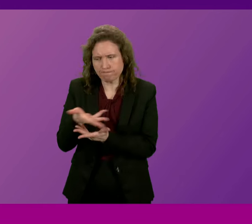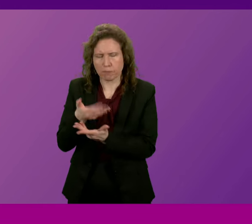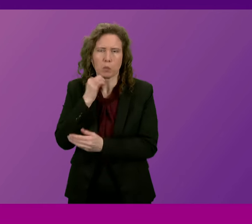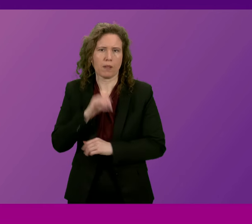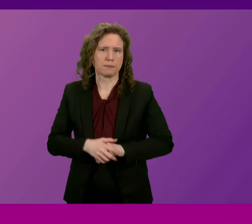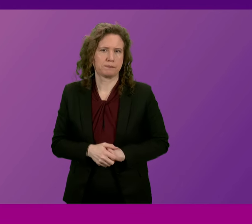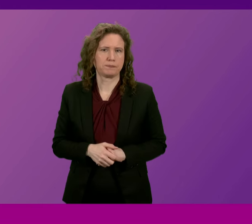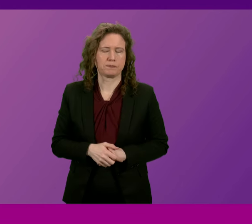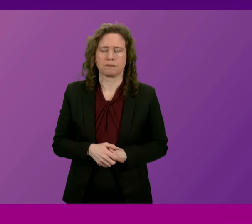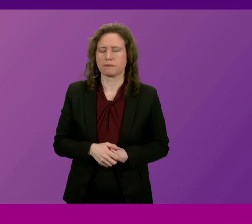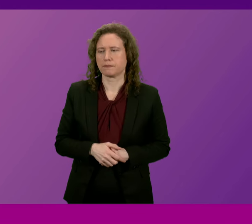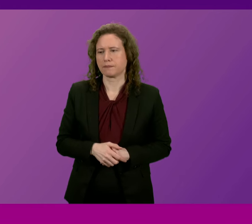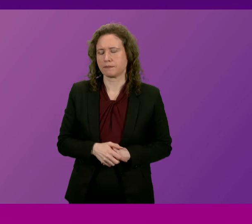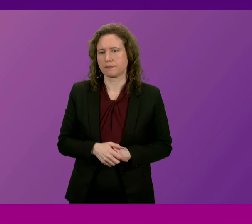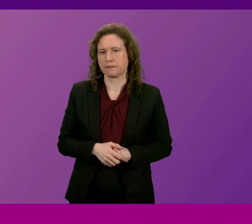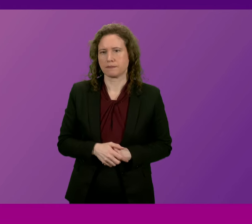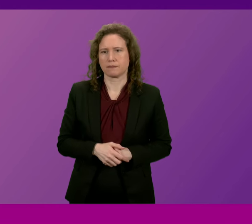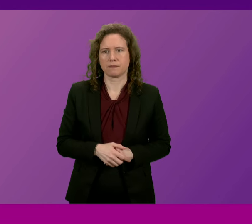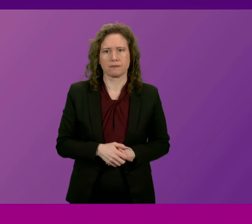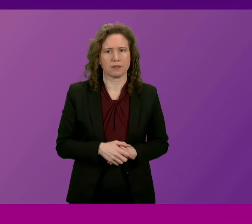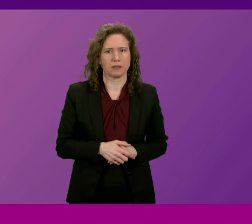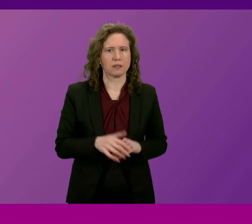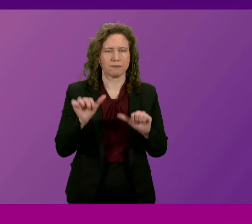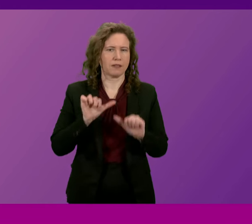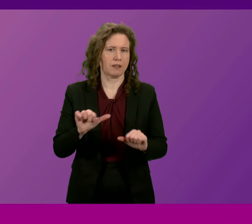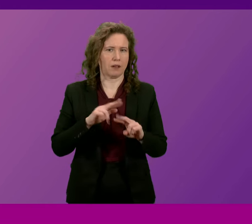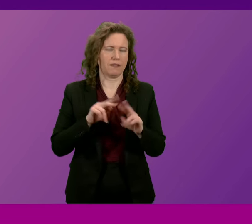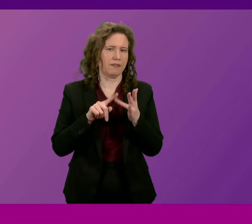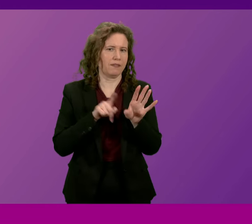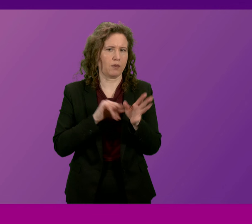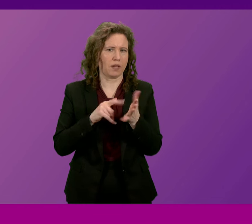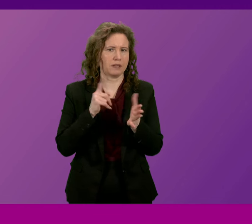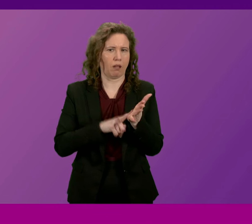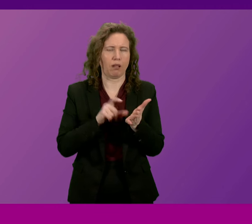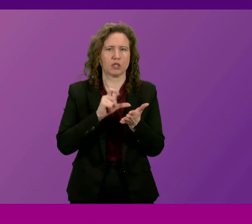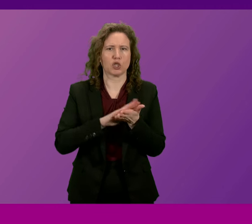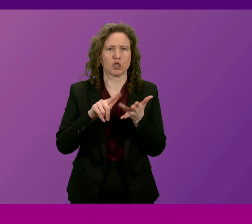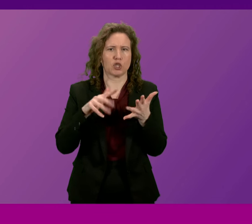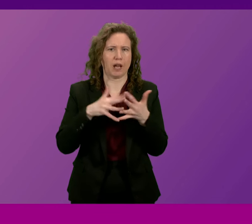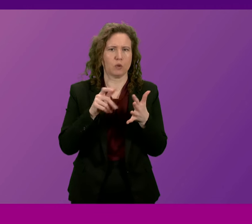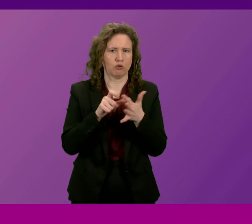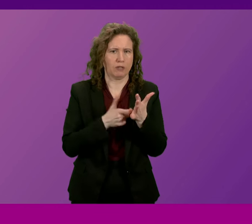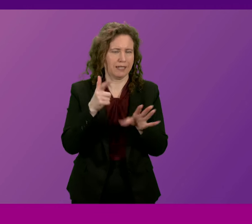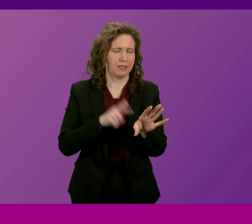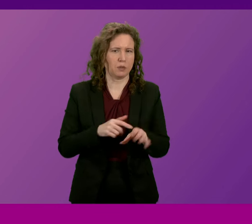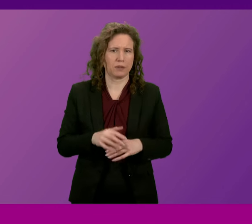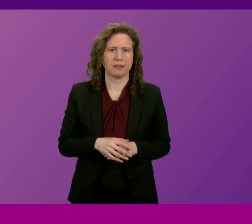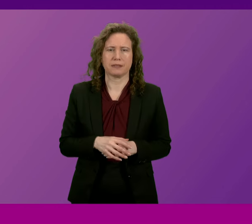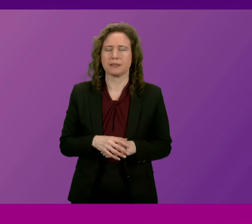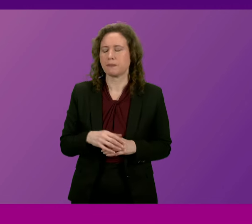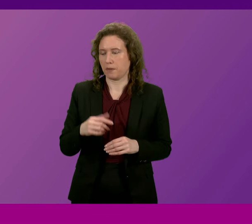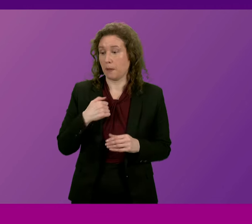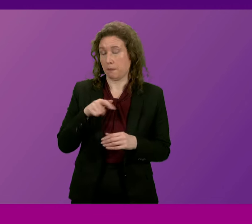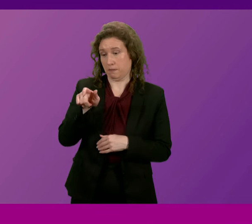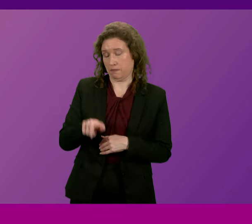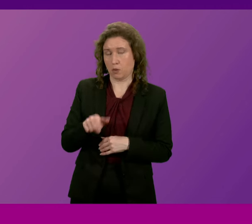with the budget steps that we take forward. Poizel Chowdhury. Thank you. My constituent